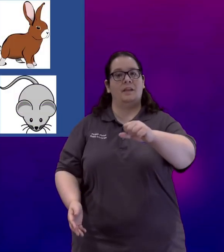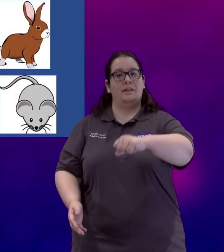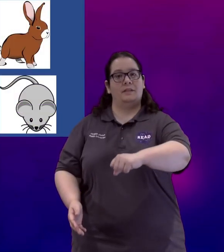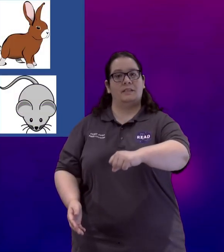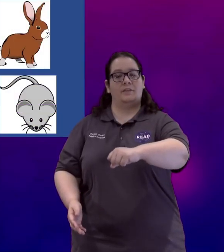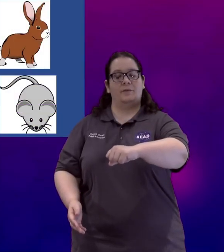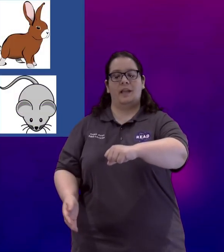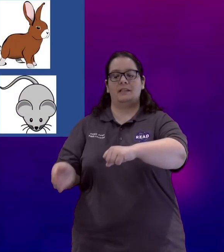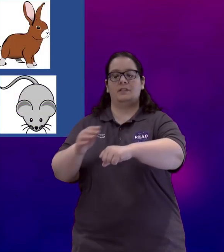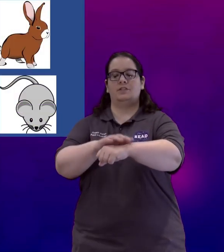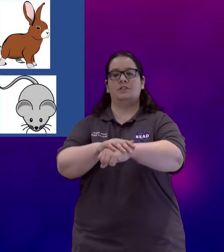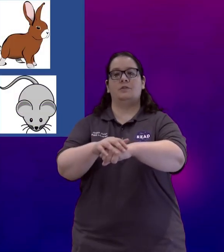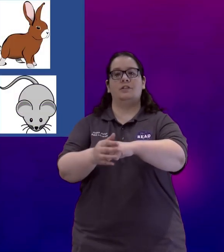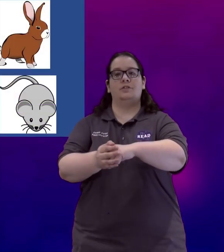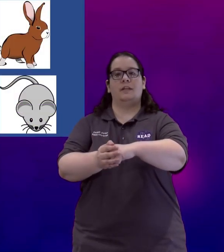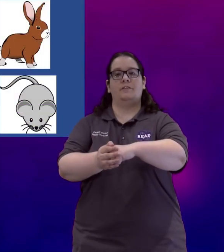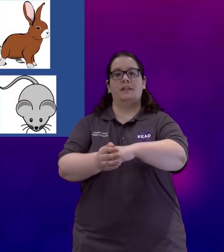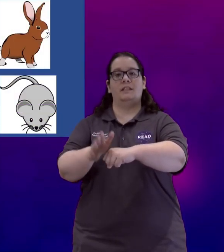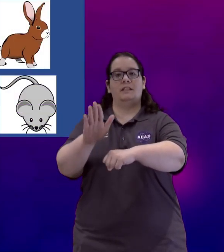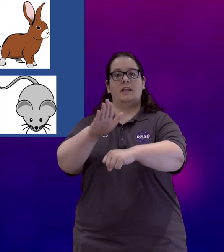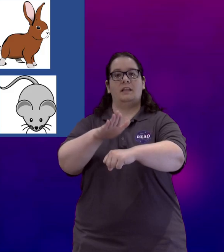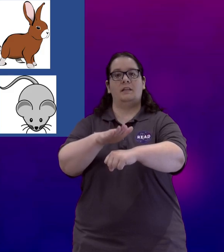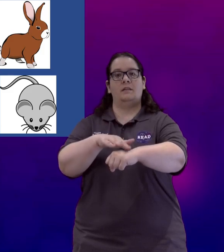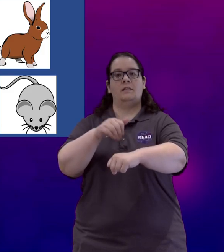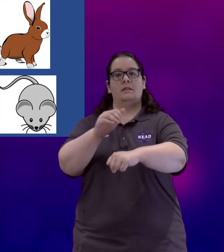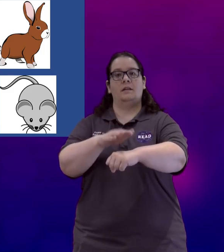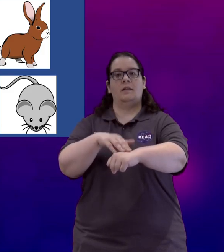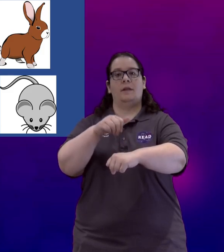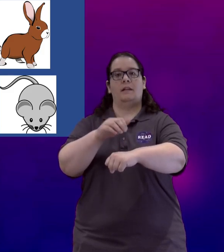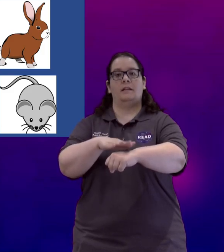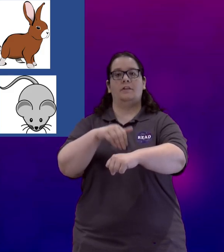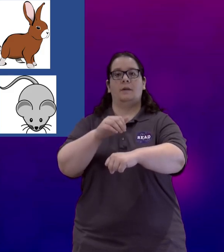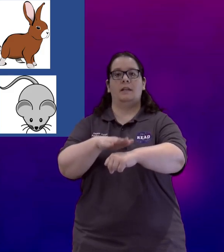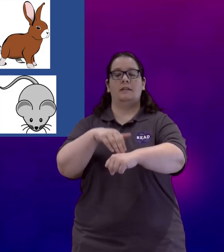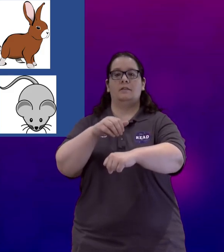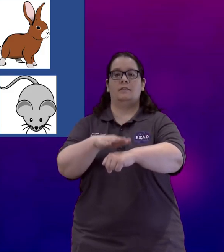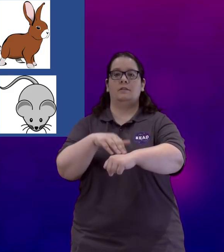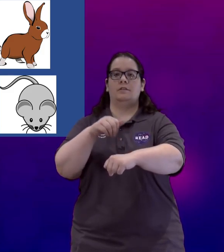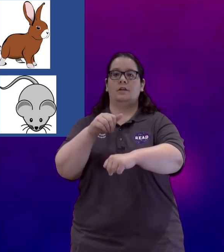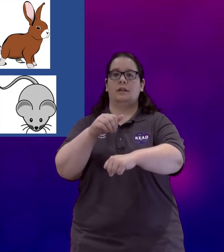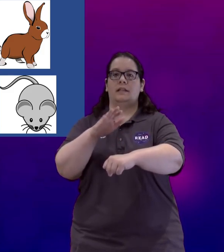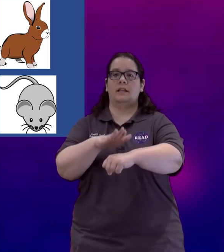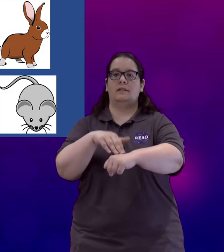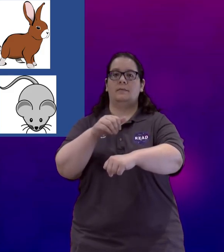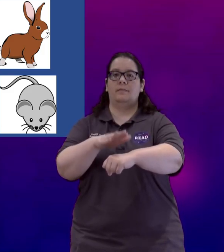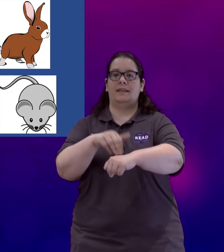The sign for pet you're just going to make a fist and then kind of pet it like you're petting your dog or cat's head. Pet.